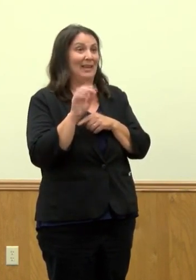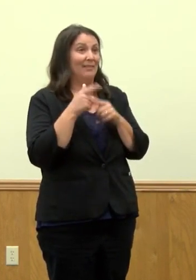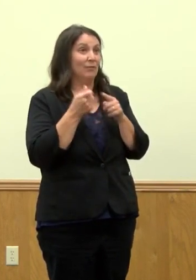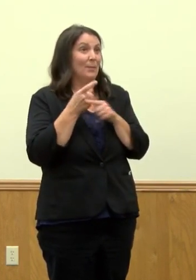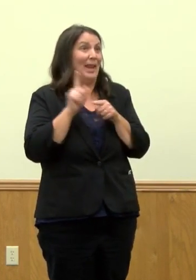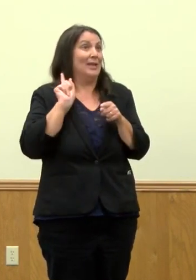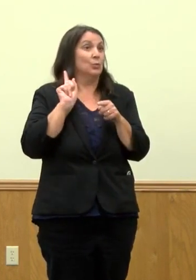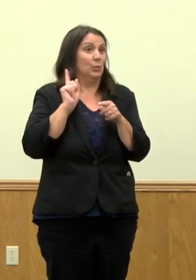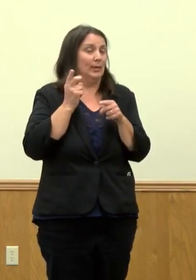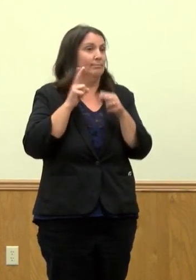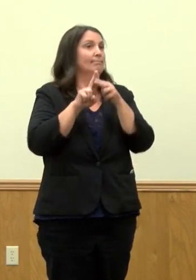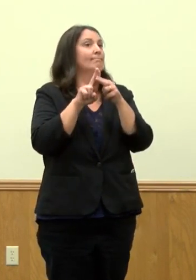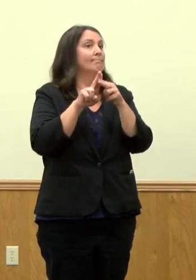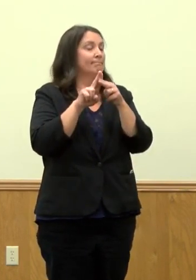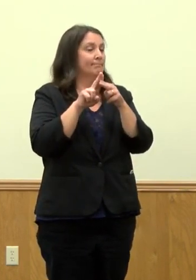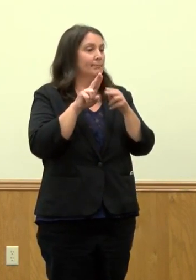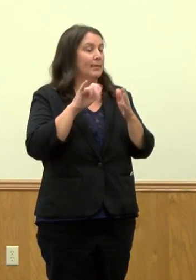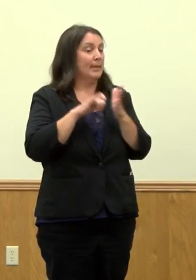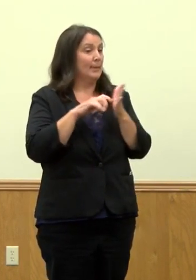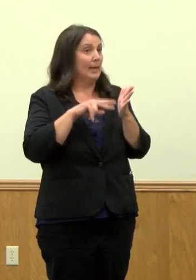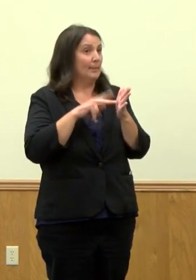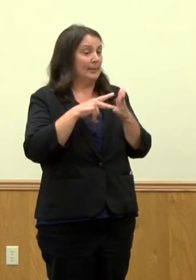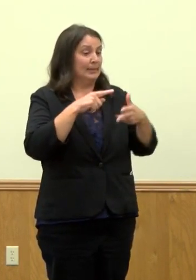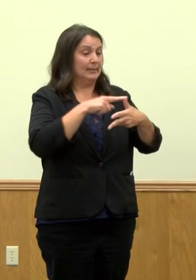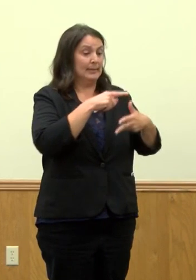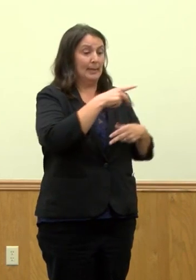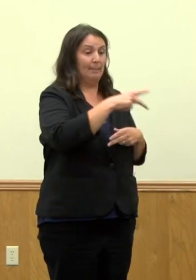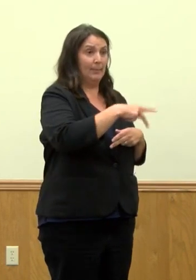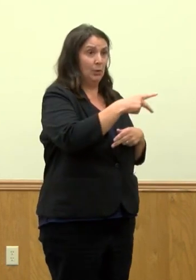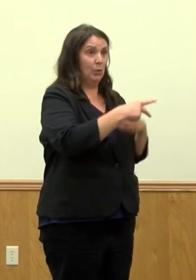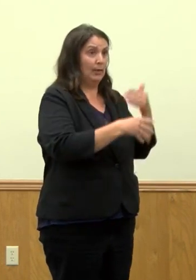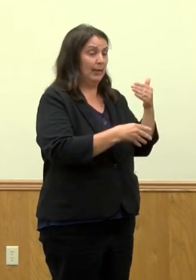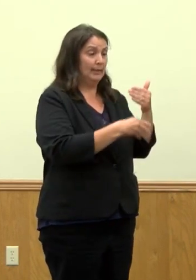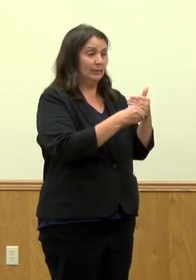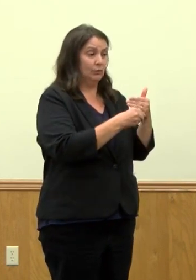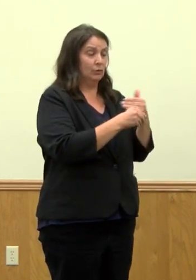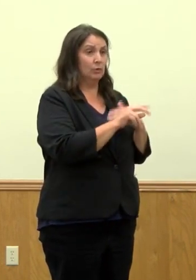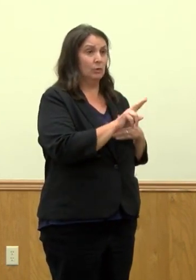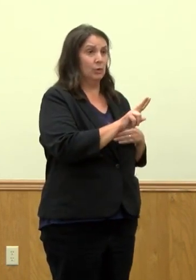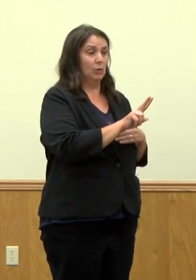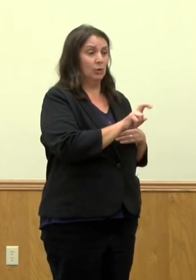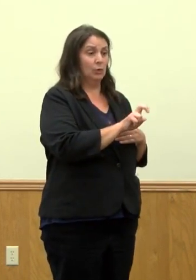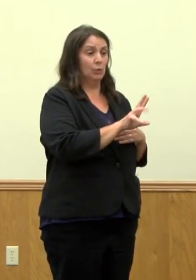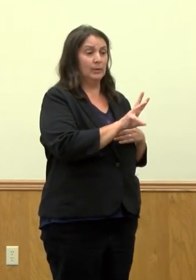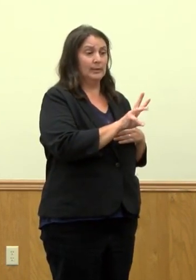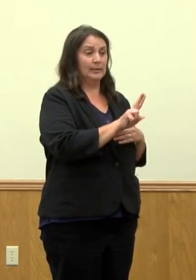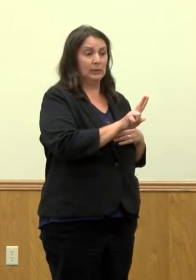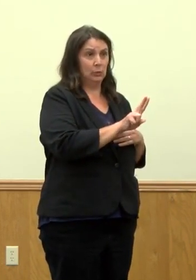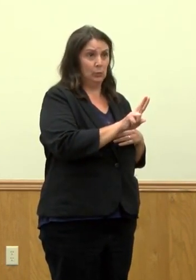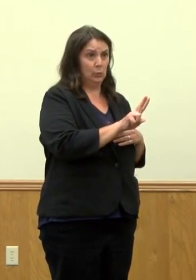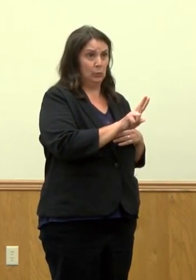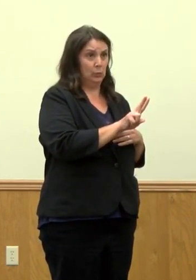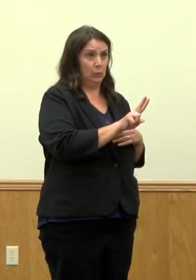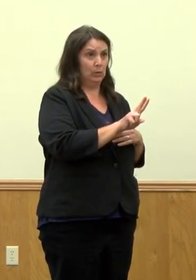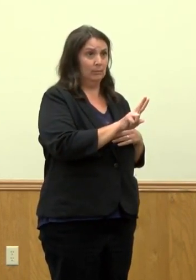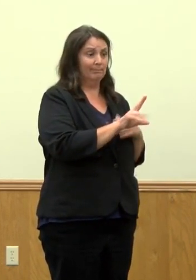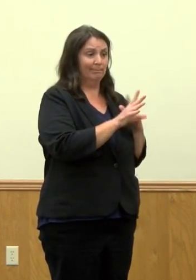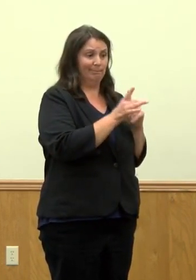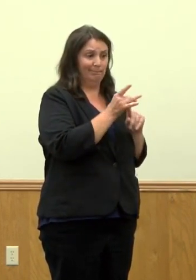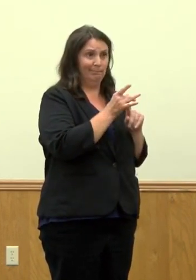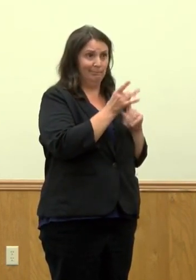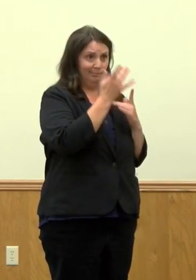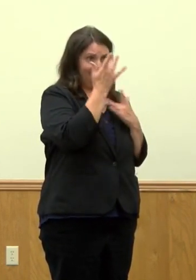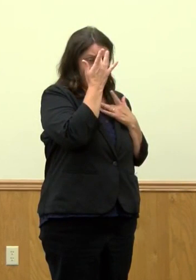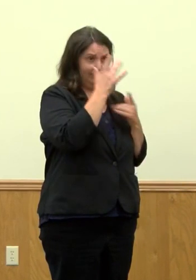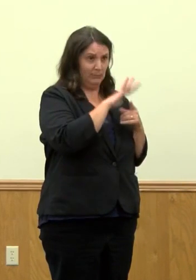past week. That brings Peoria with an additional 262 cases to